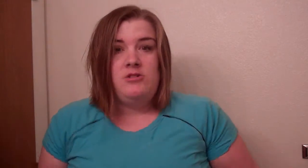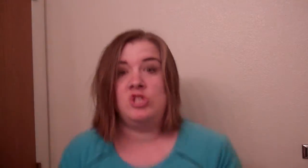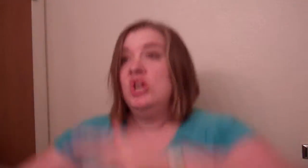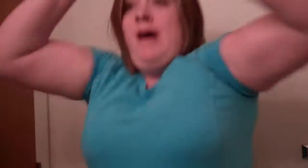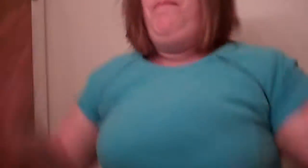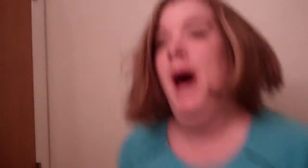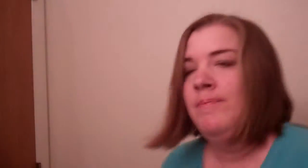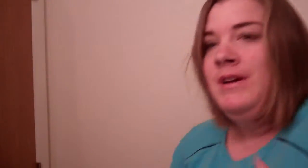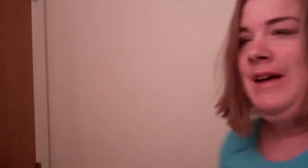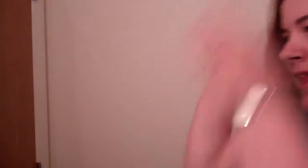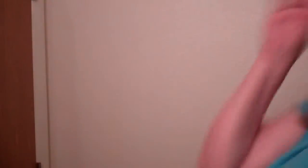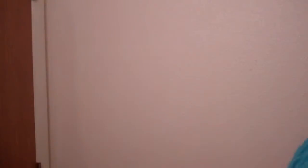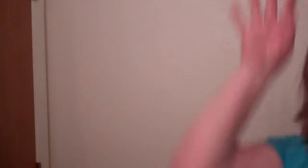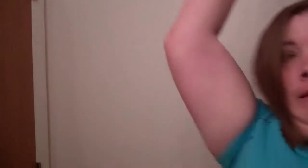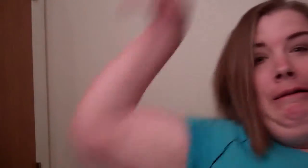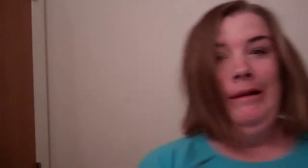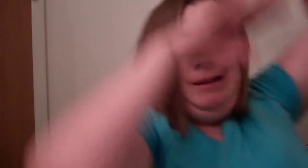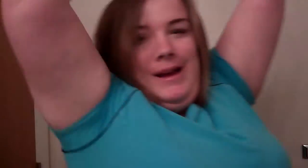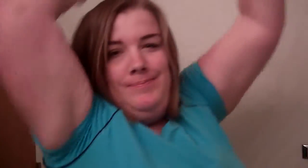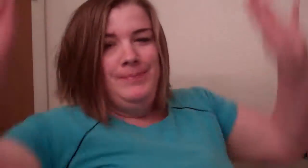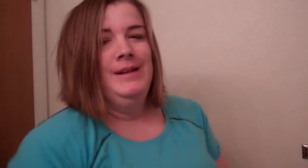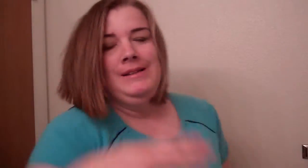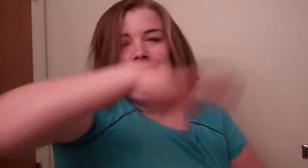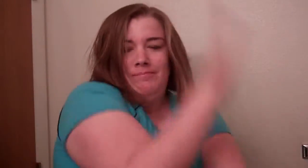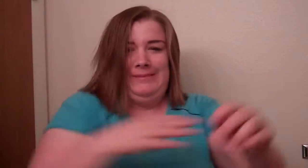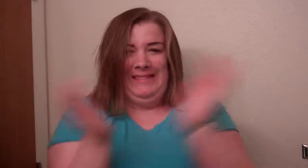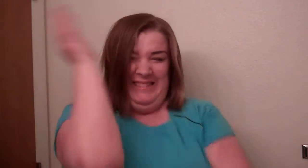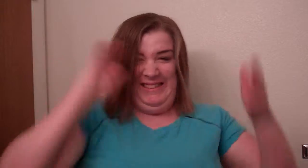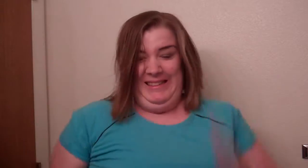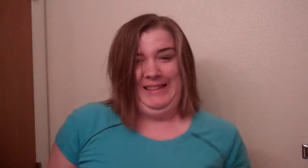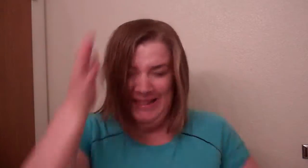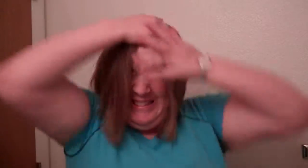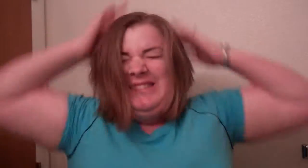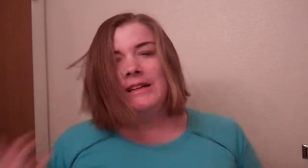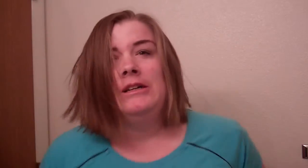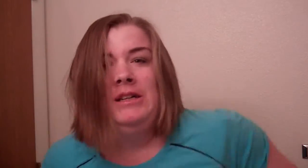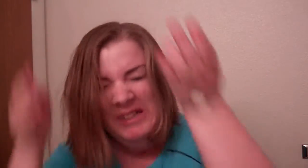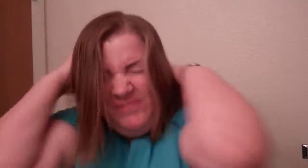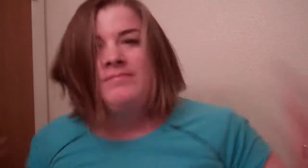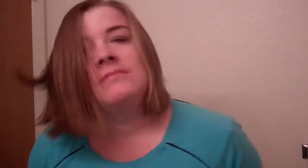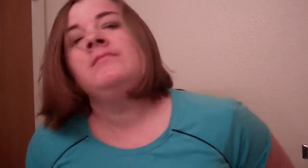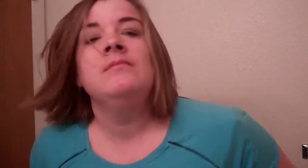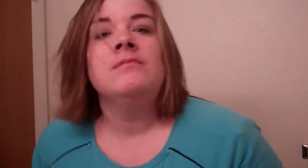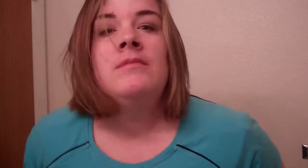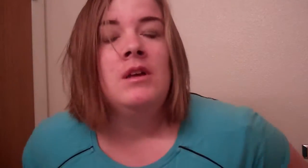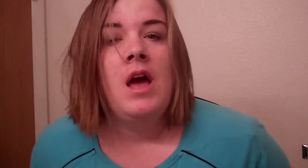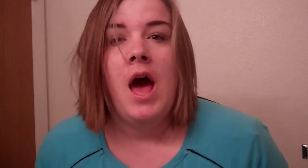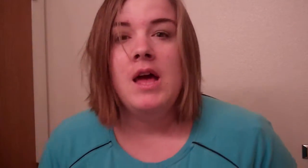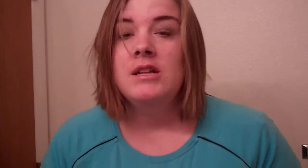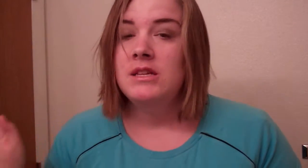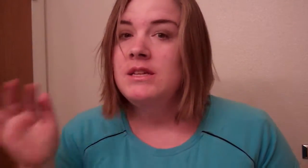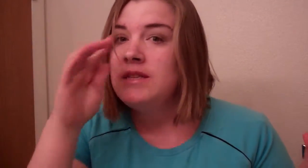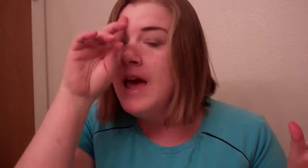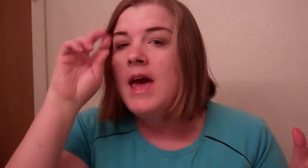and to this day